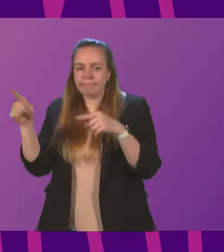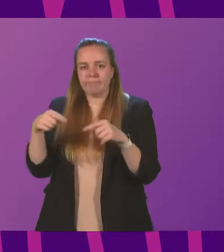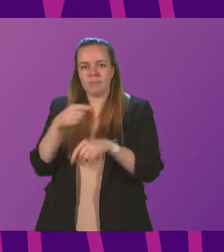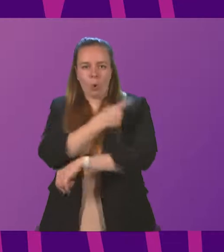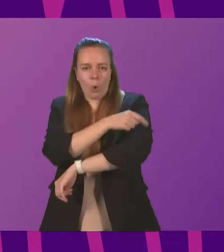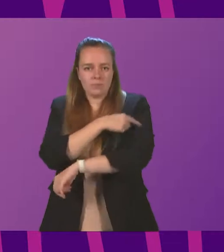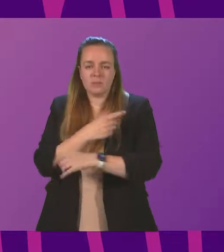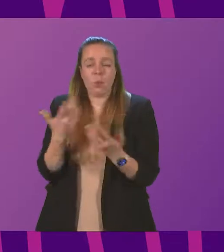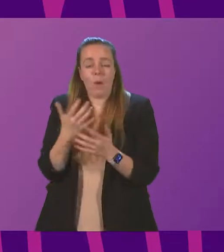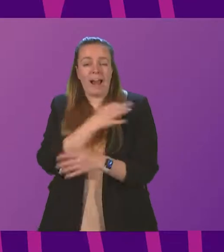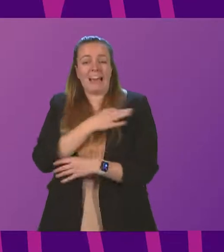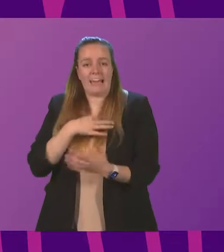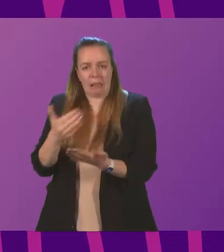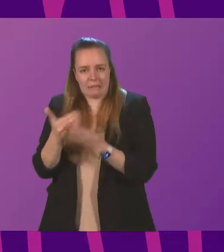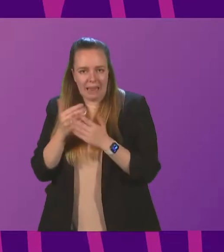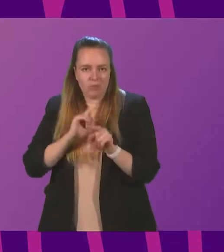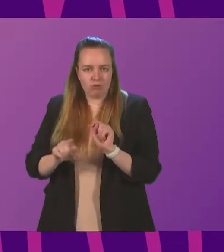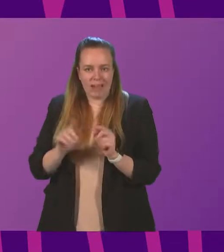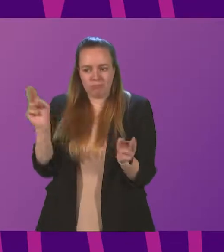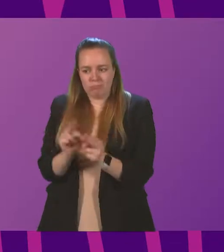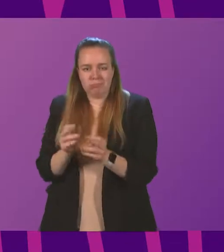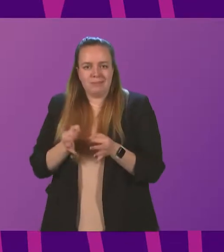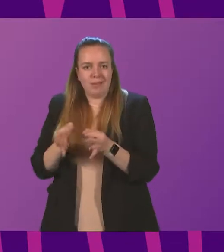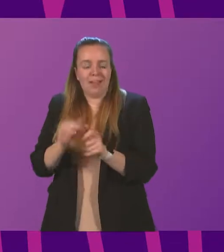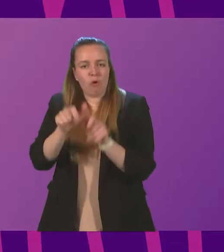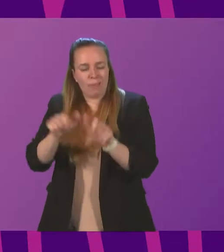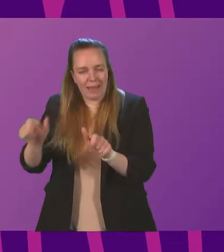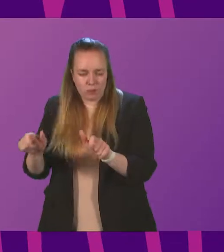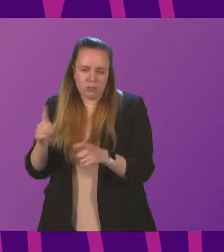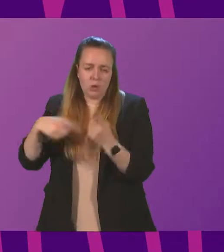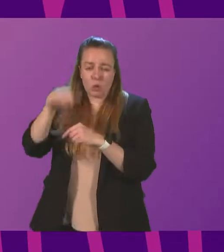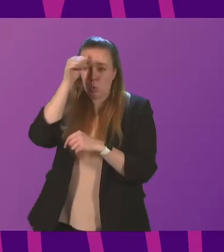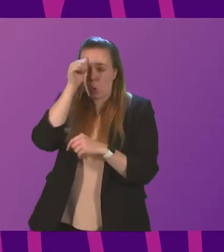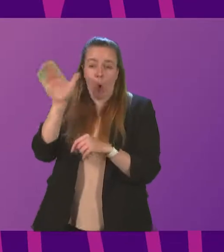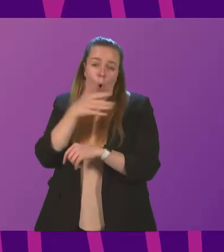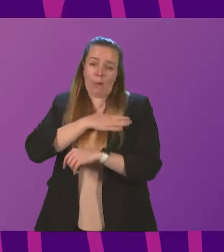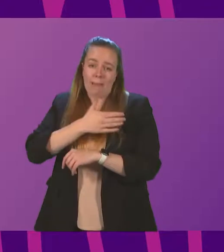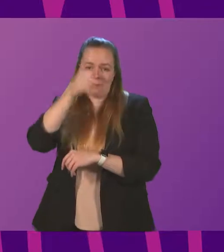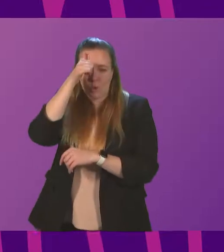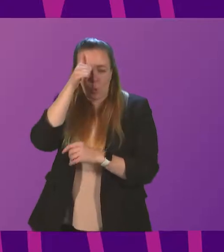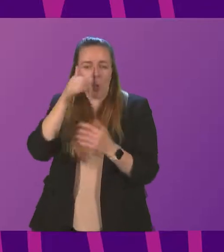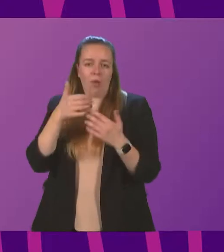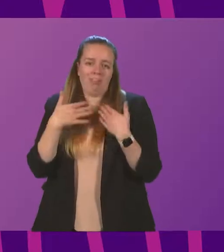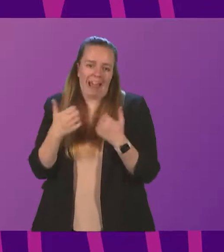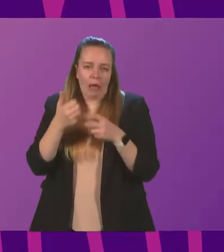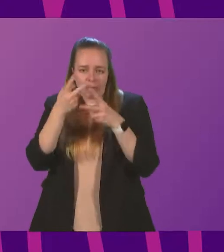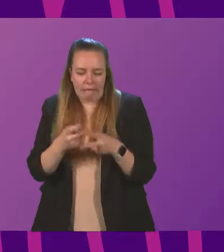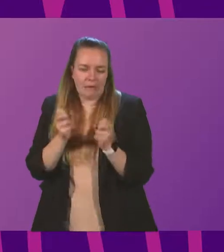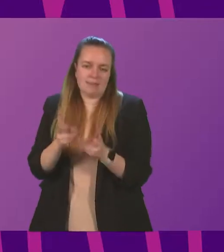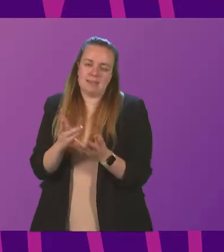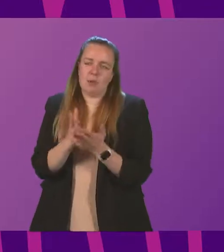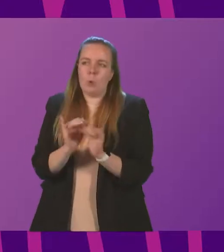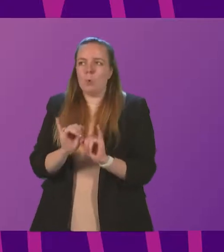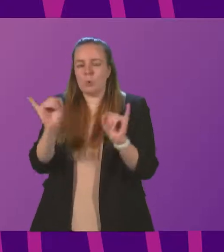safe to do so, minimising delays for patients. As you know and every member knows, the health and care system is under extreme pressure